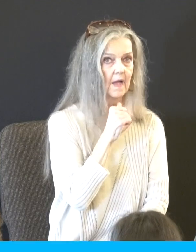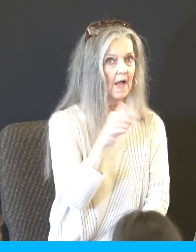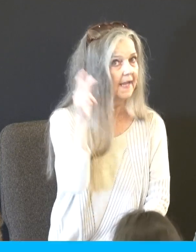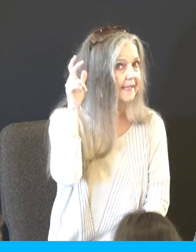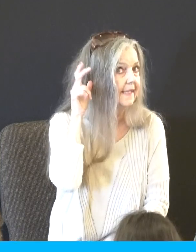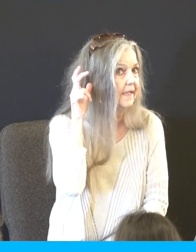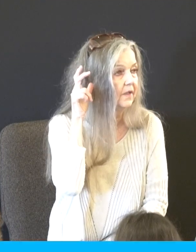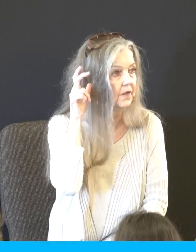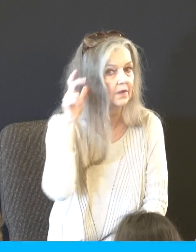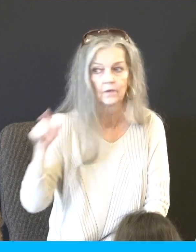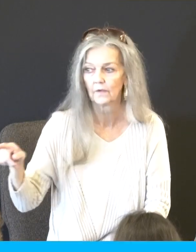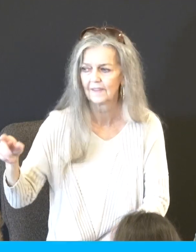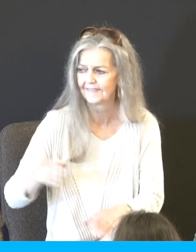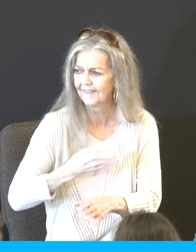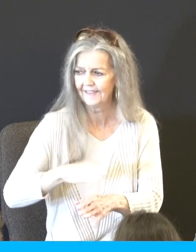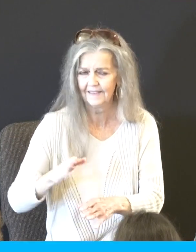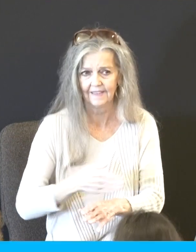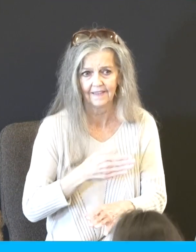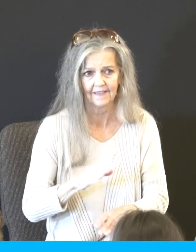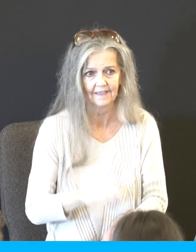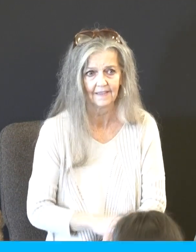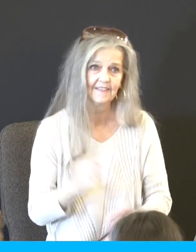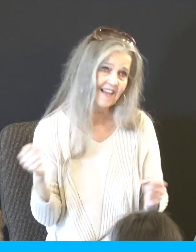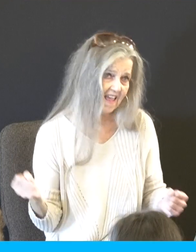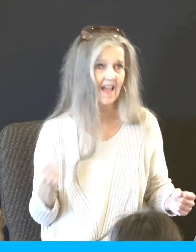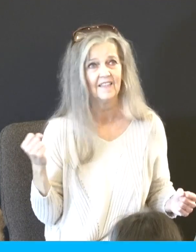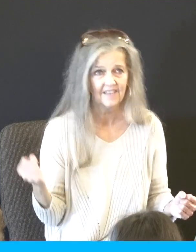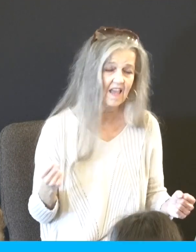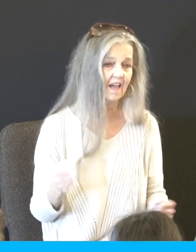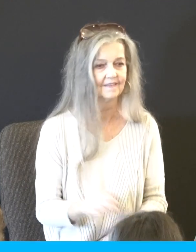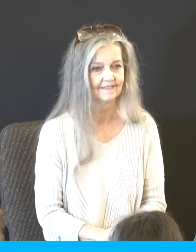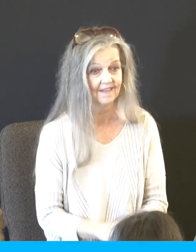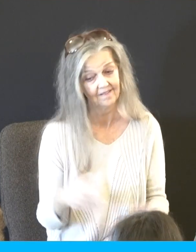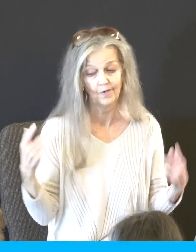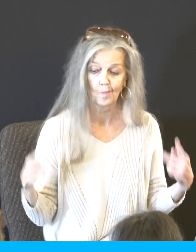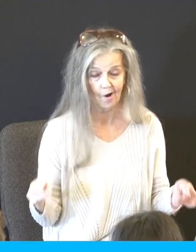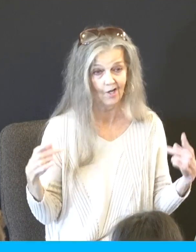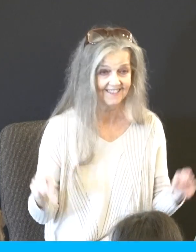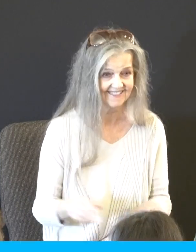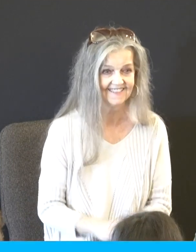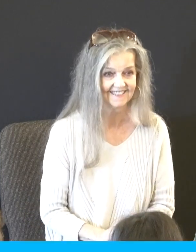of them that do sing, do I hear. Yay, yay. They're having a party. A big party.